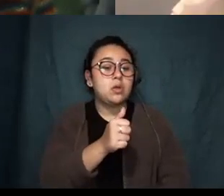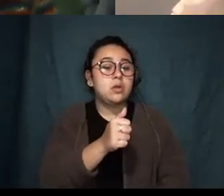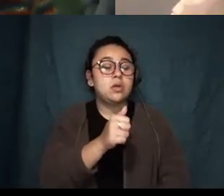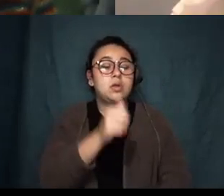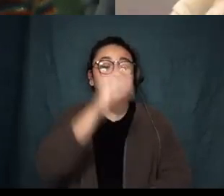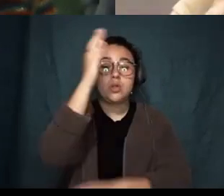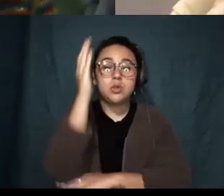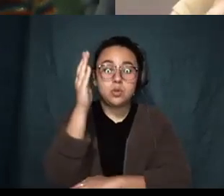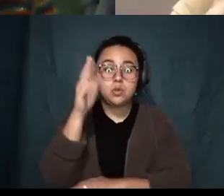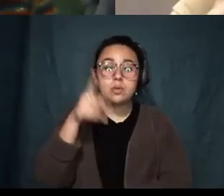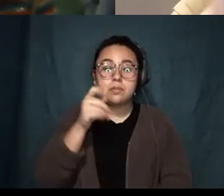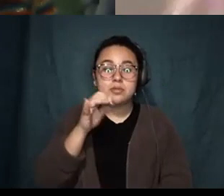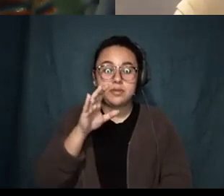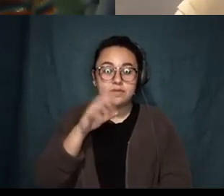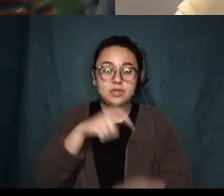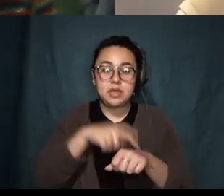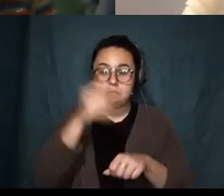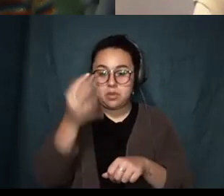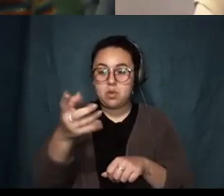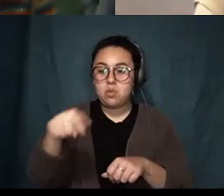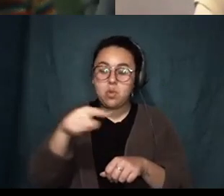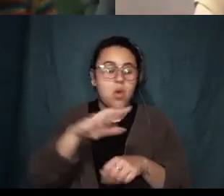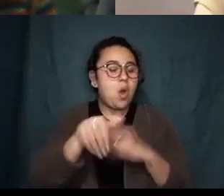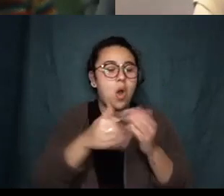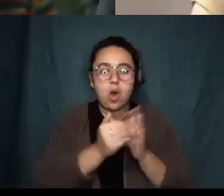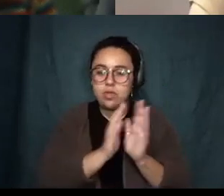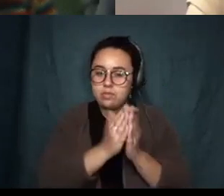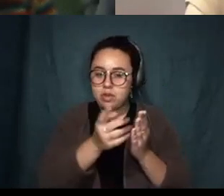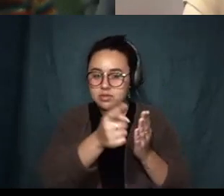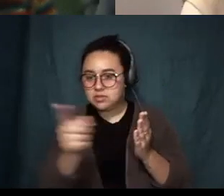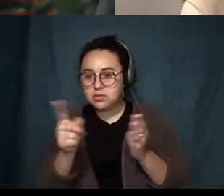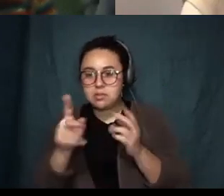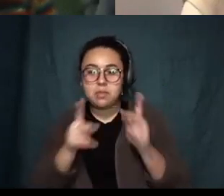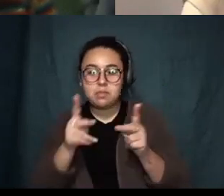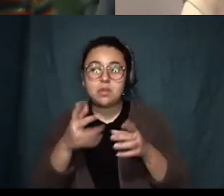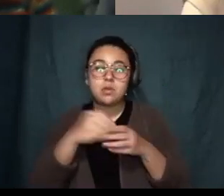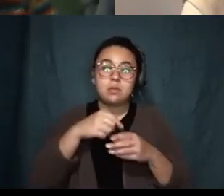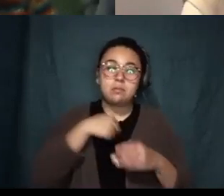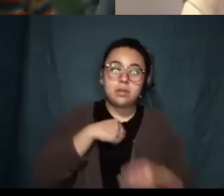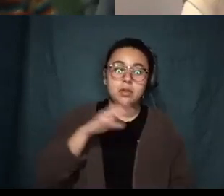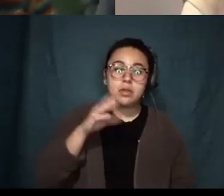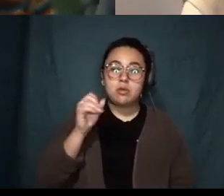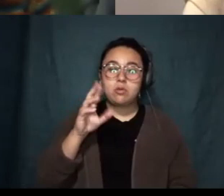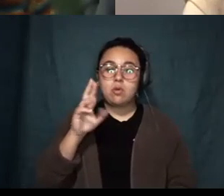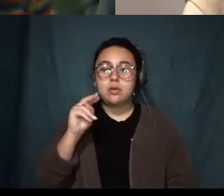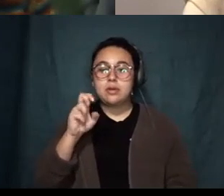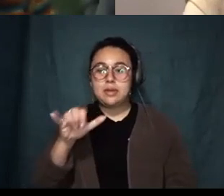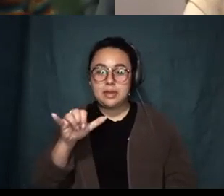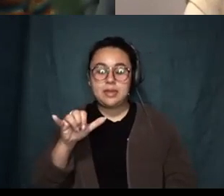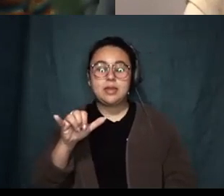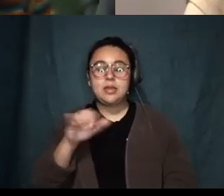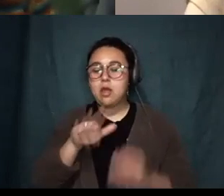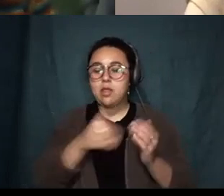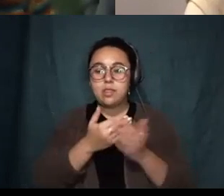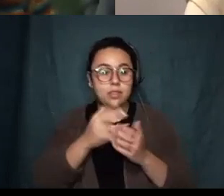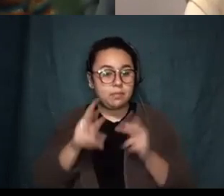will find a list at the rumpus uh of the books all of our editors uh including me and Courtney and everybody else on the team uh are looking forward to uh